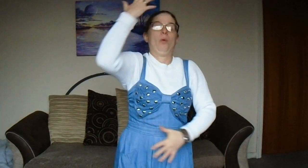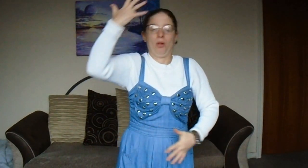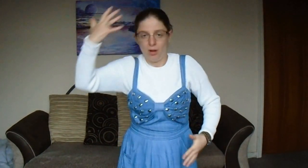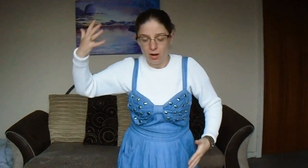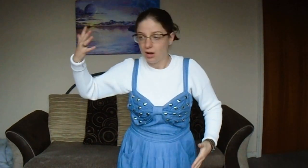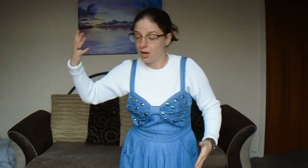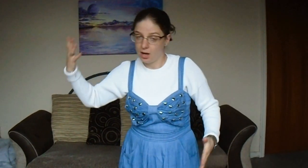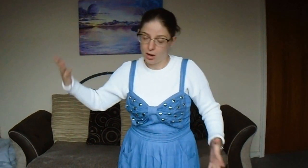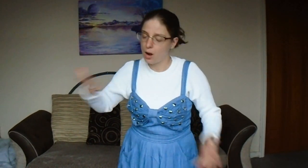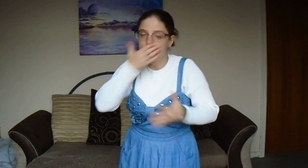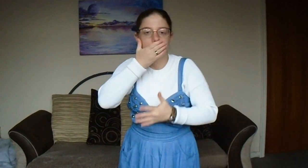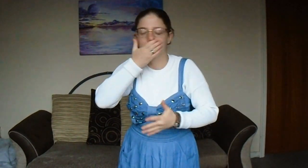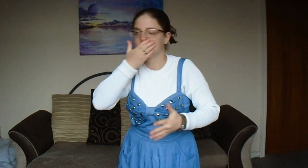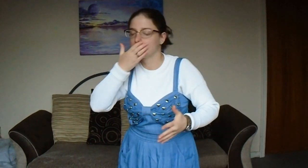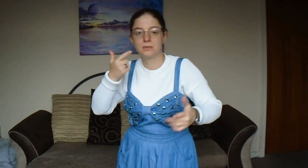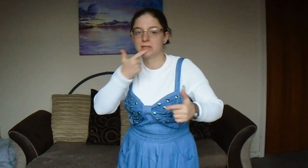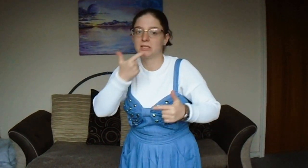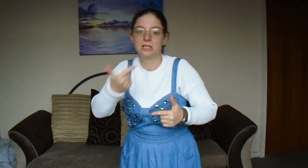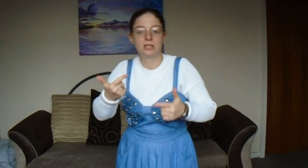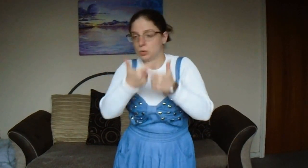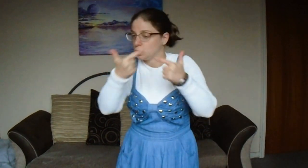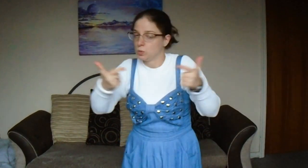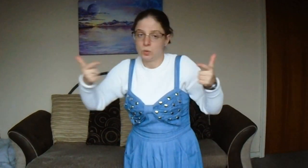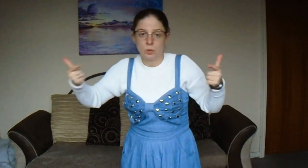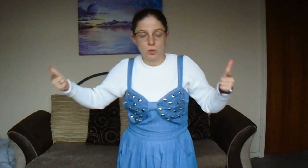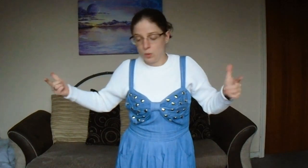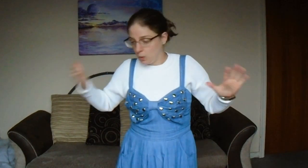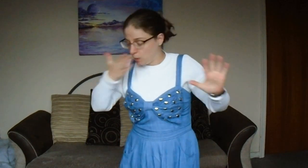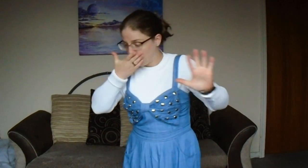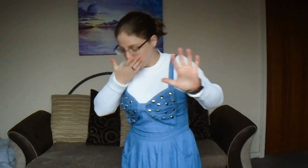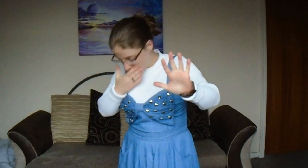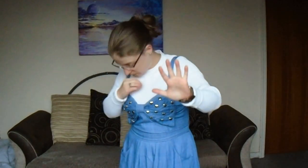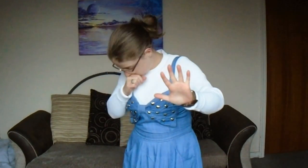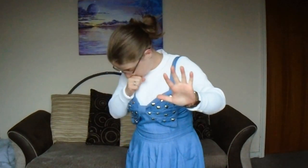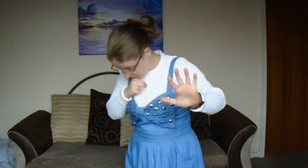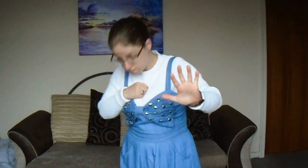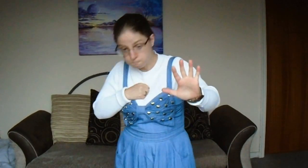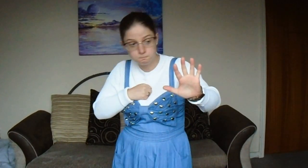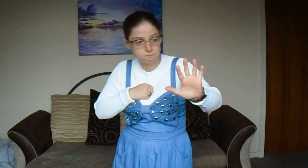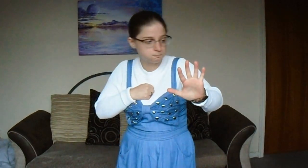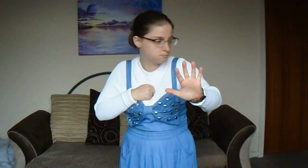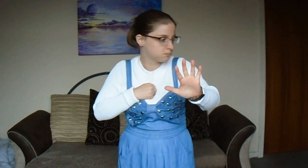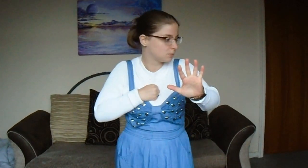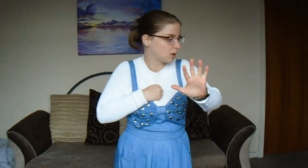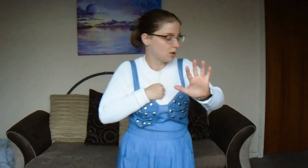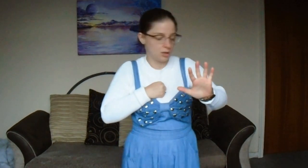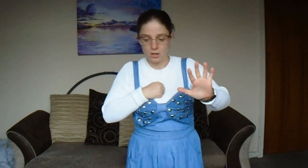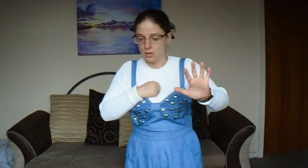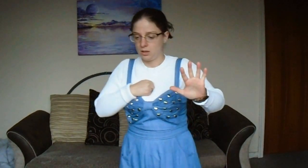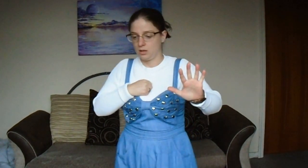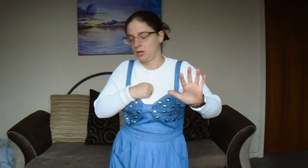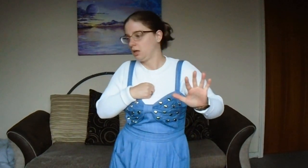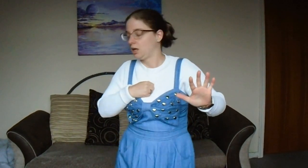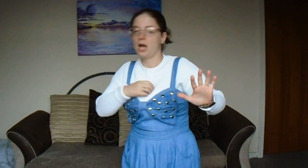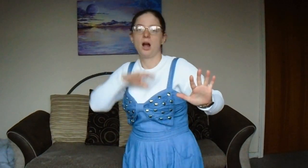I don't know I said too much I set it